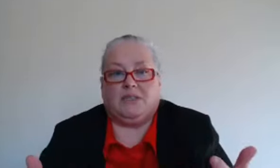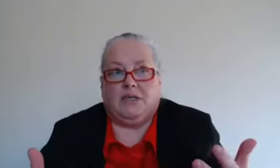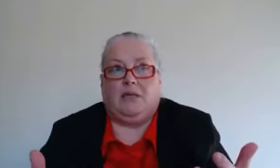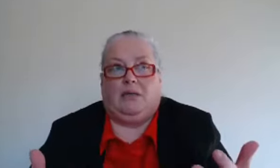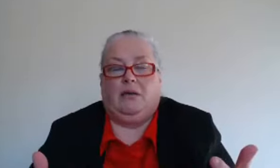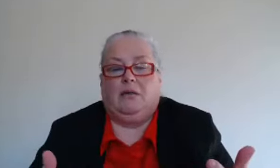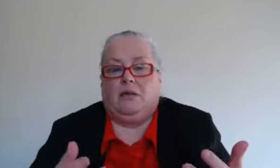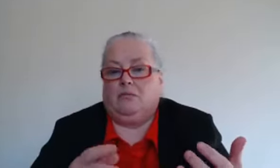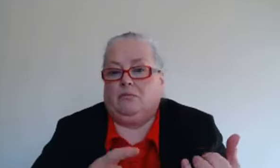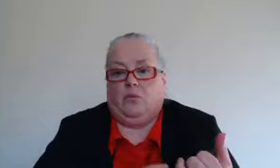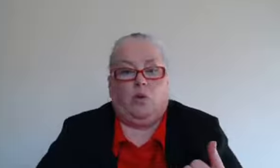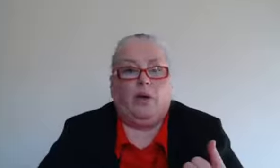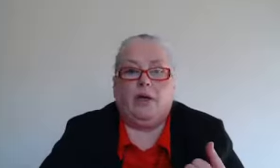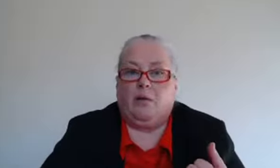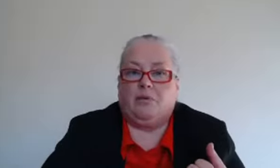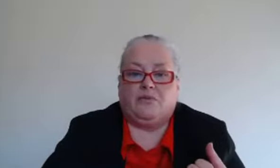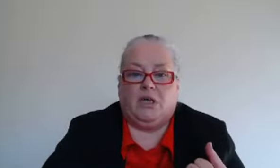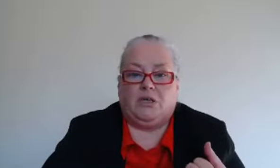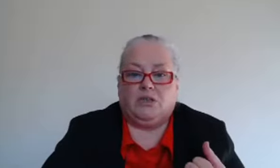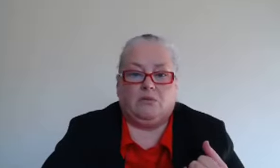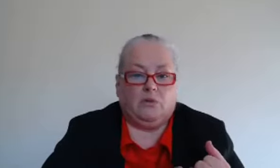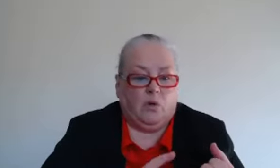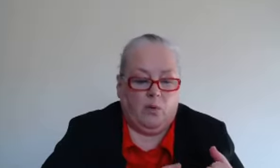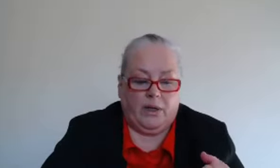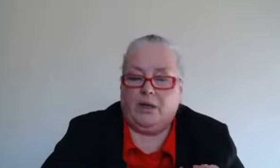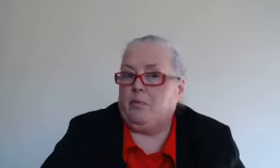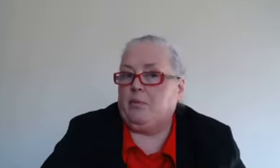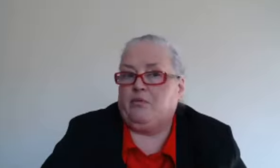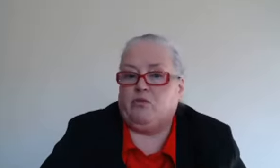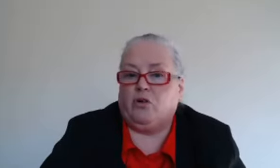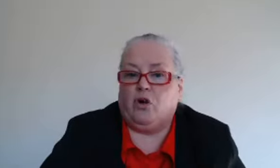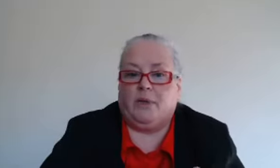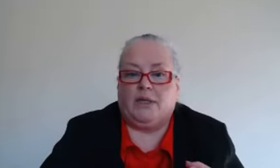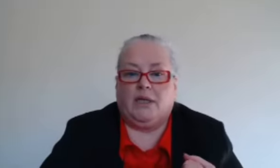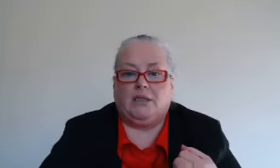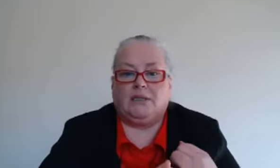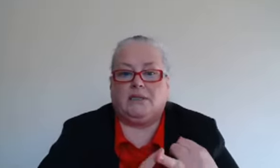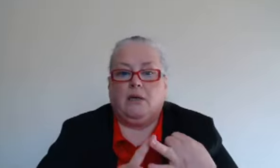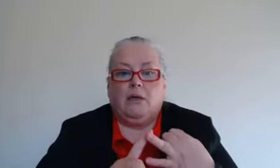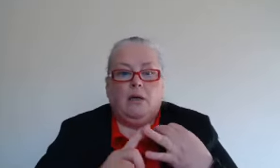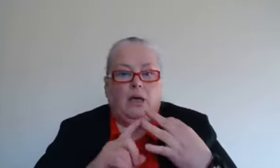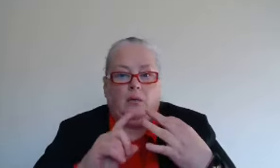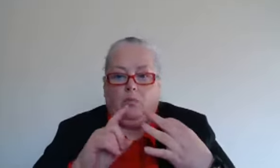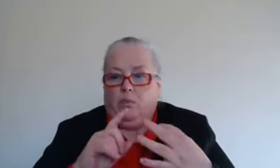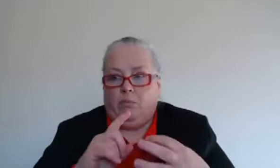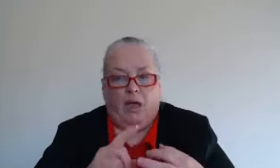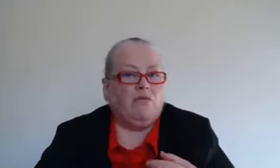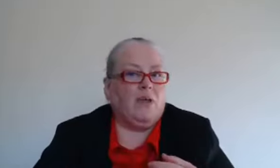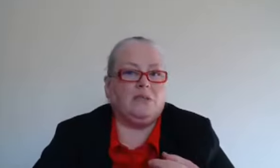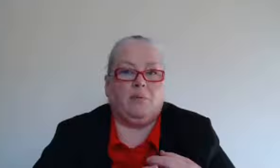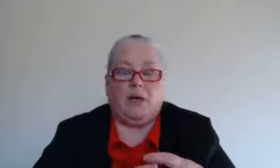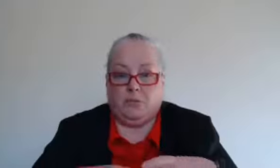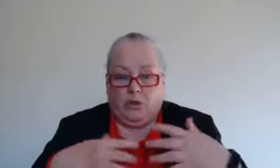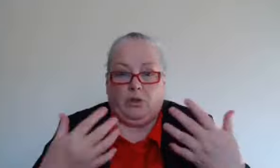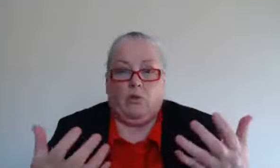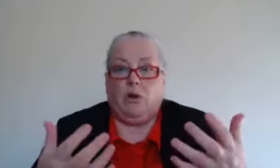to see that we're quite capable of changing we're quite capable of overcoming things and we may have failed in the past but you know what